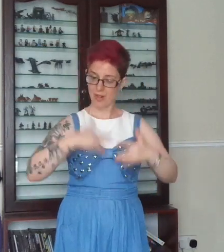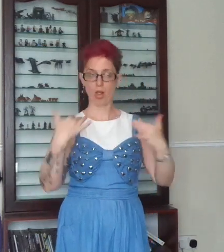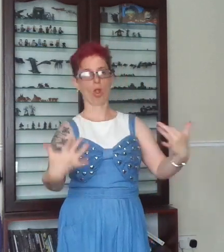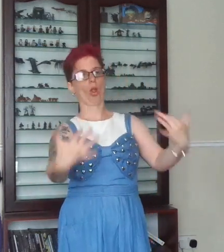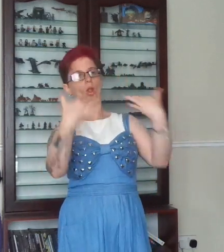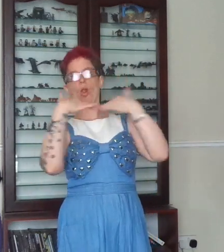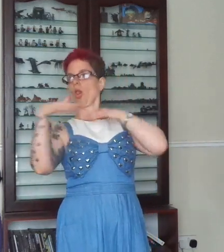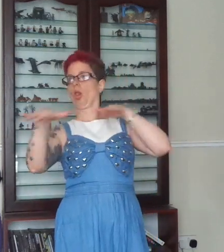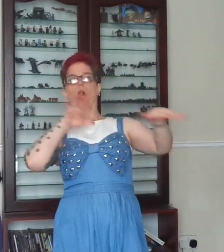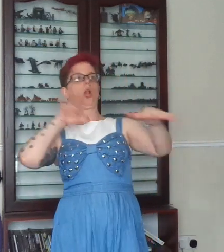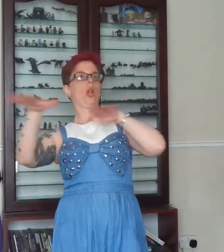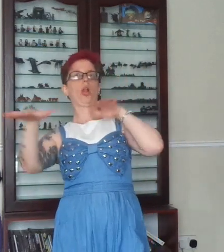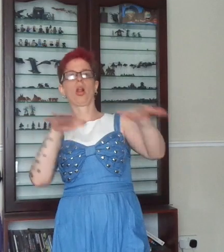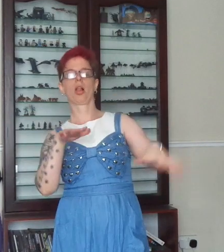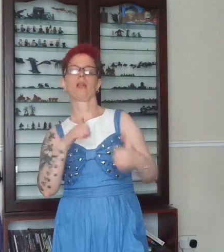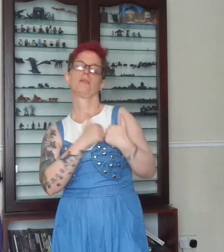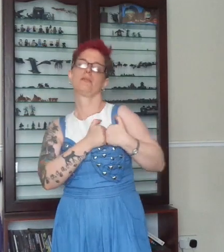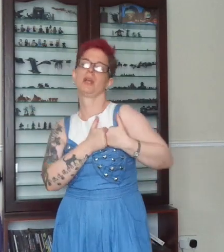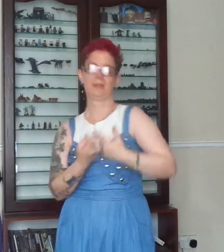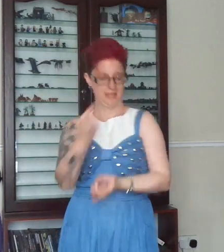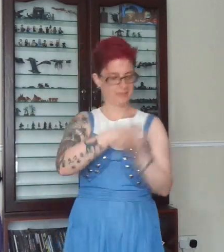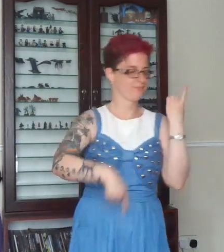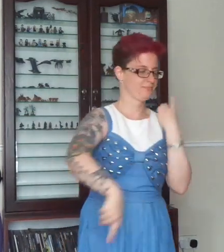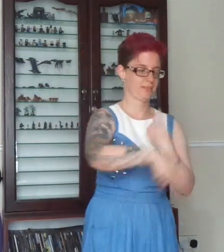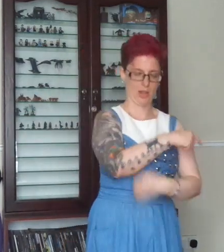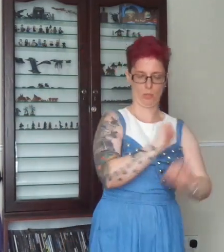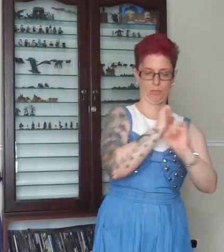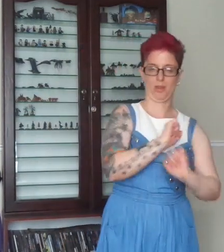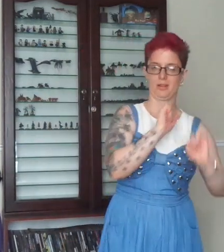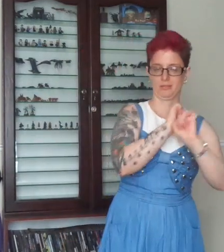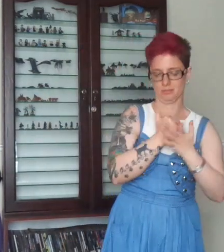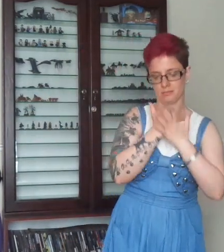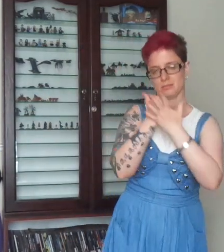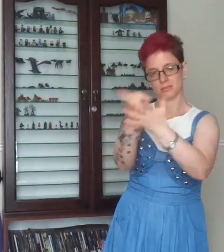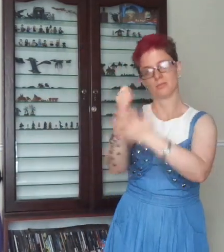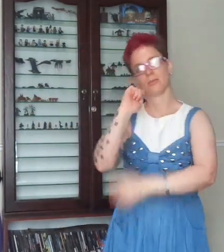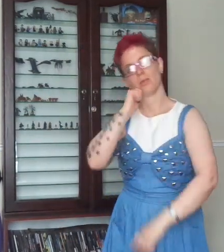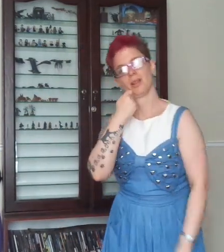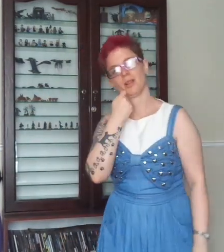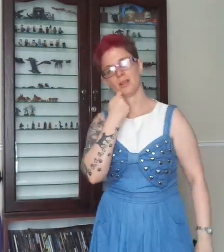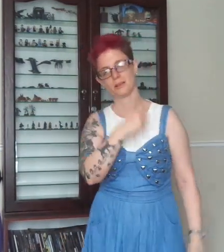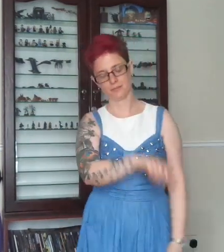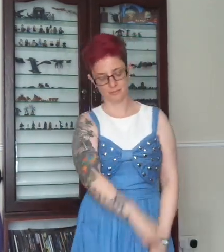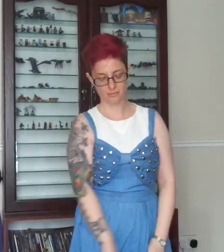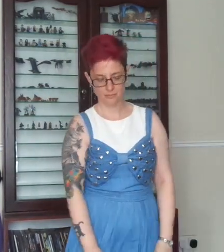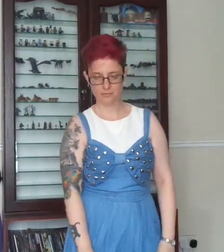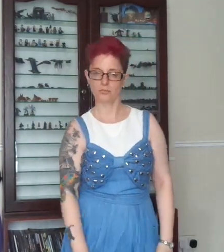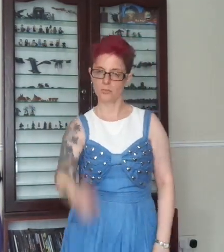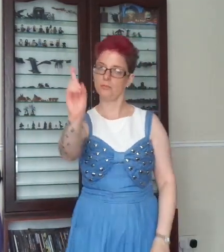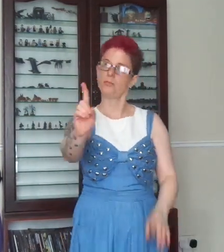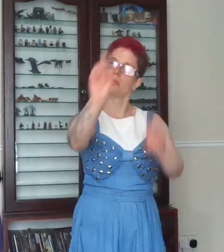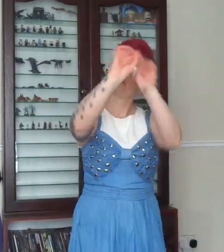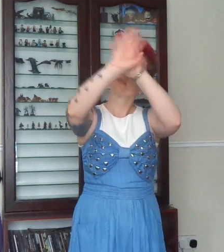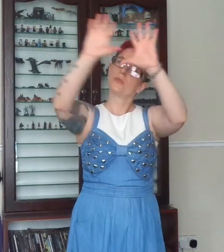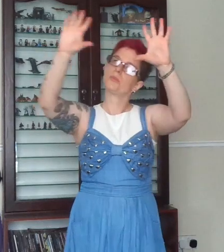feel outnumbered Baby I'll be out there somewhere I see everything you can be